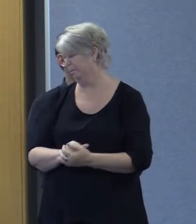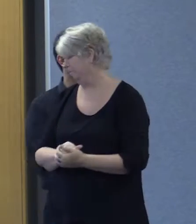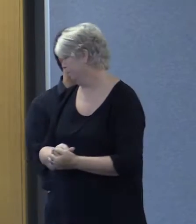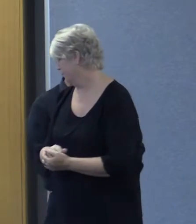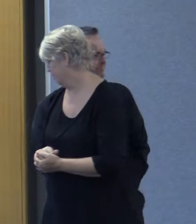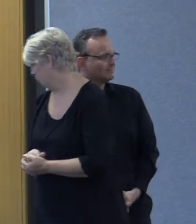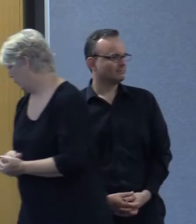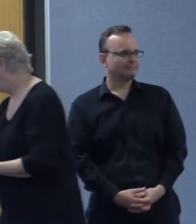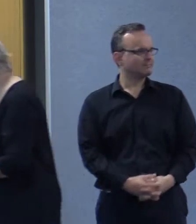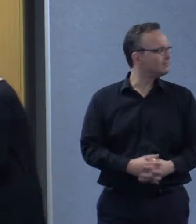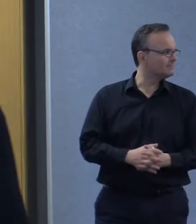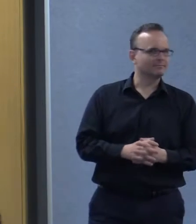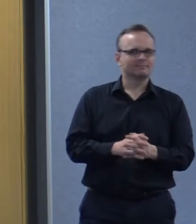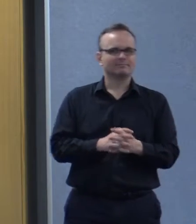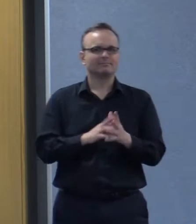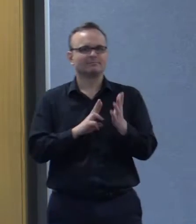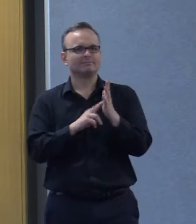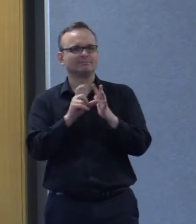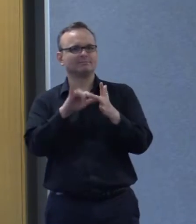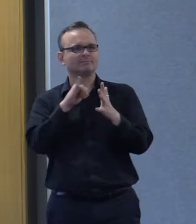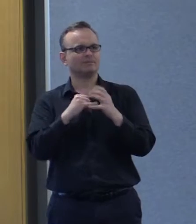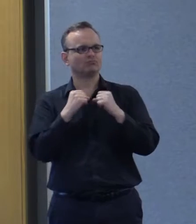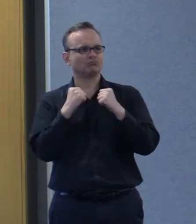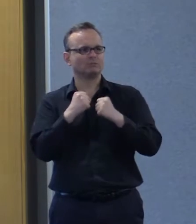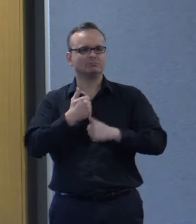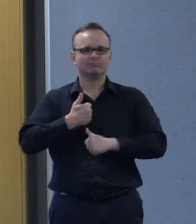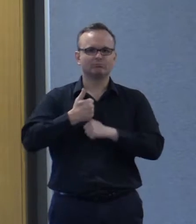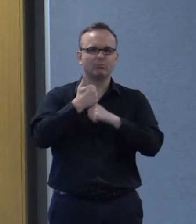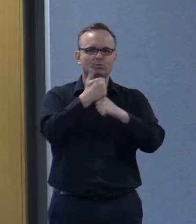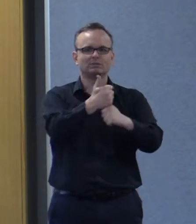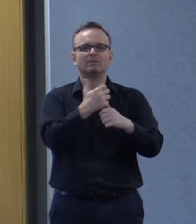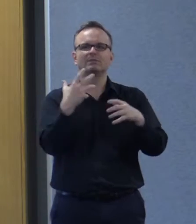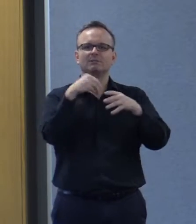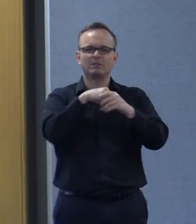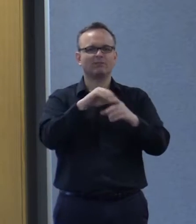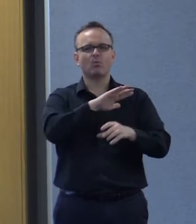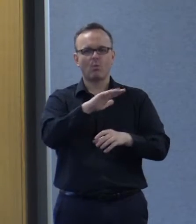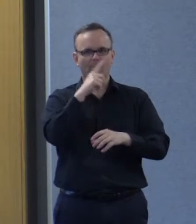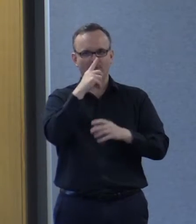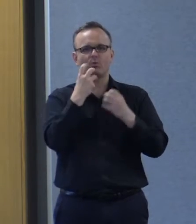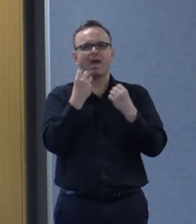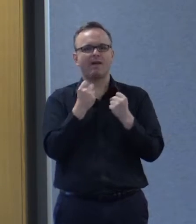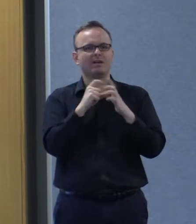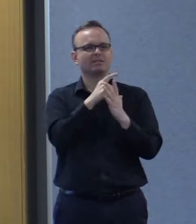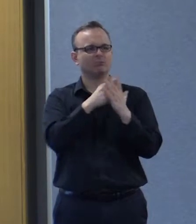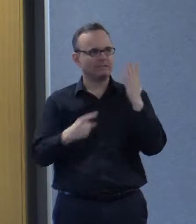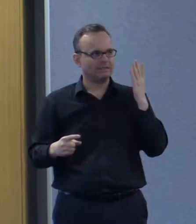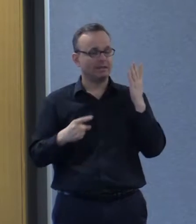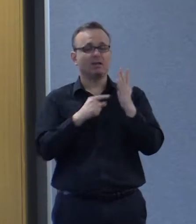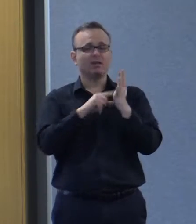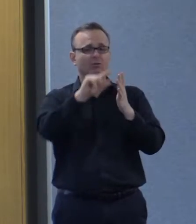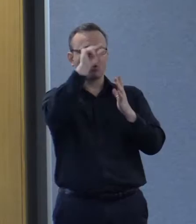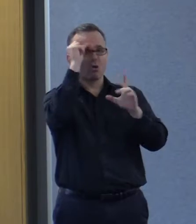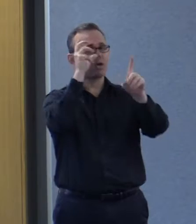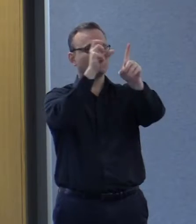The NDIS strongly promotes social and economic participation of all people with disability. To achieve this for